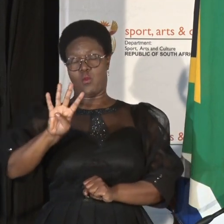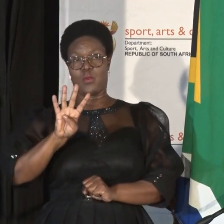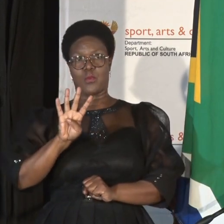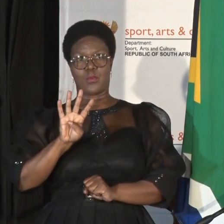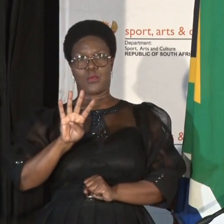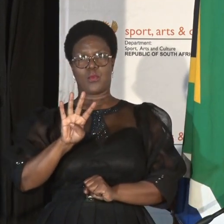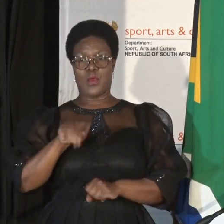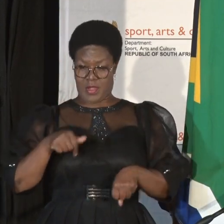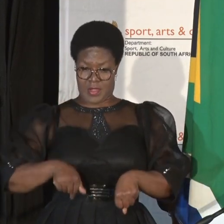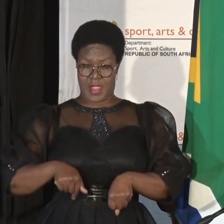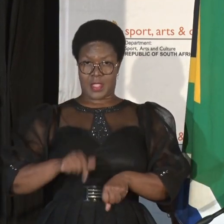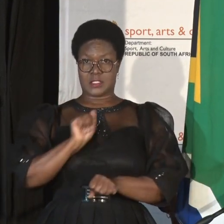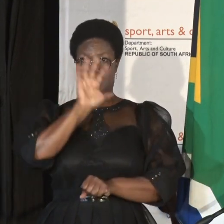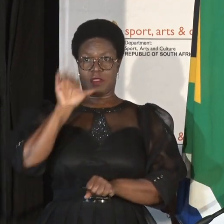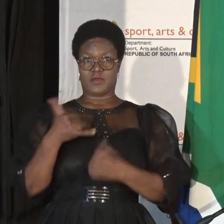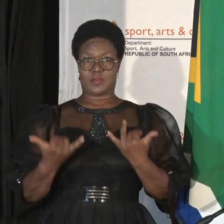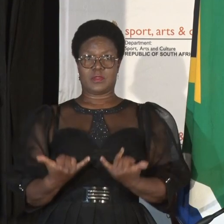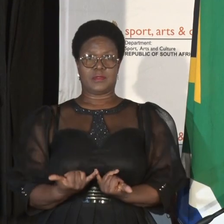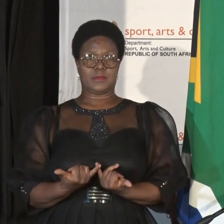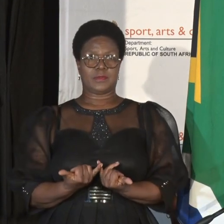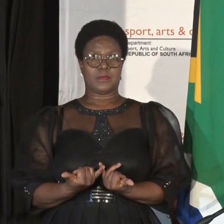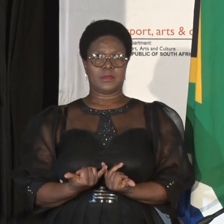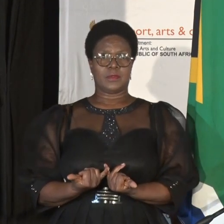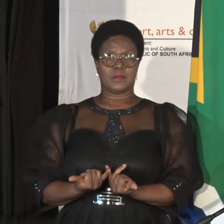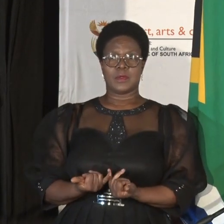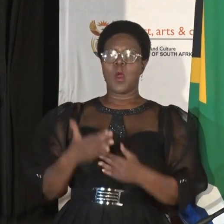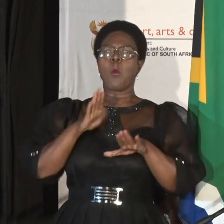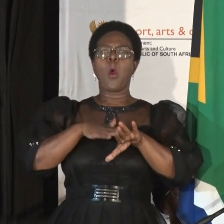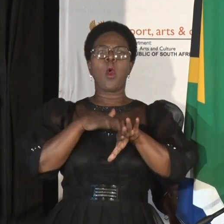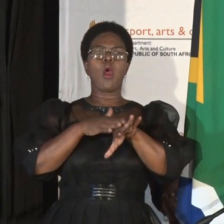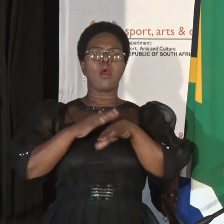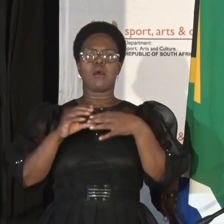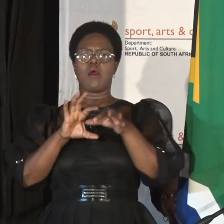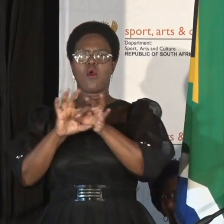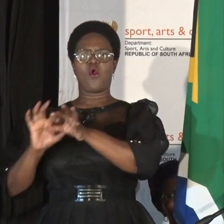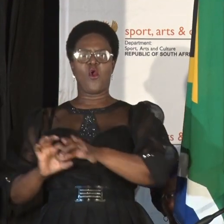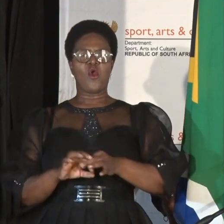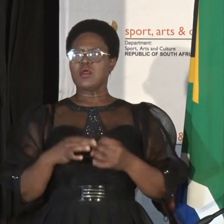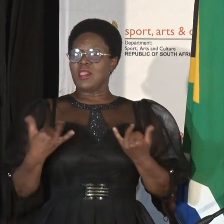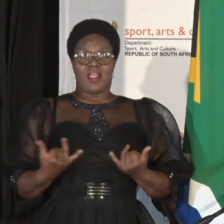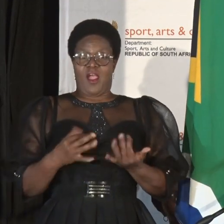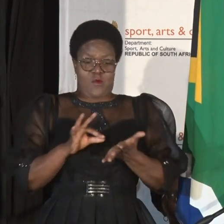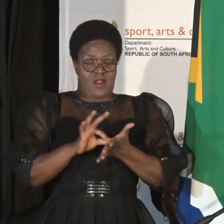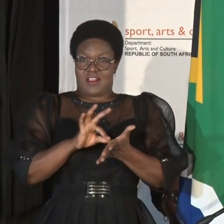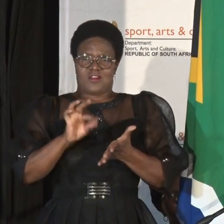In South Africa today, there are also more households that have access to clean water,